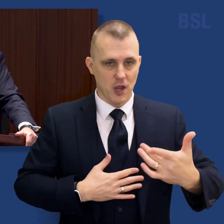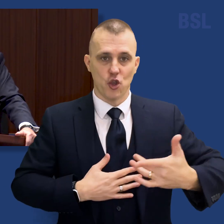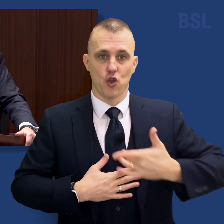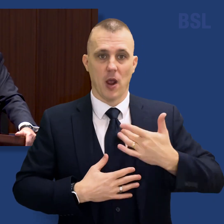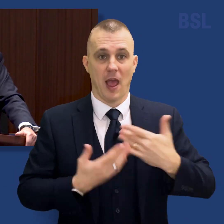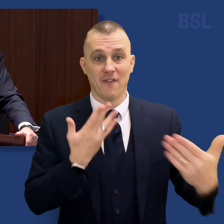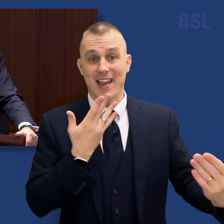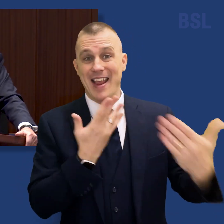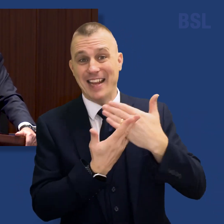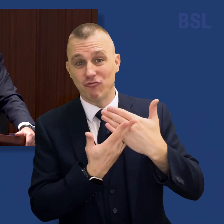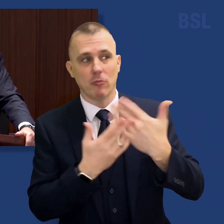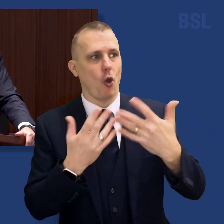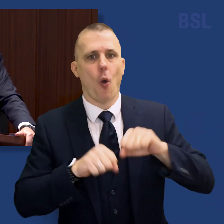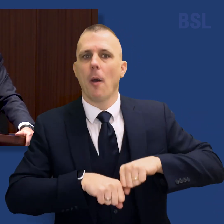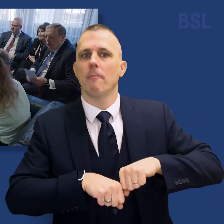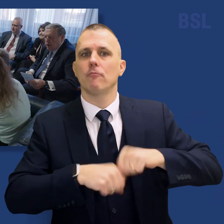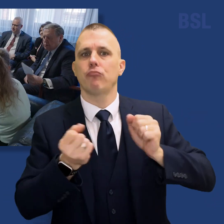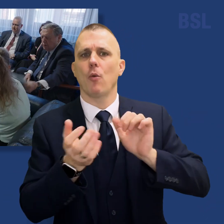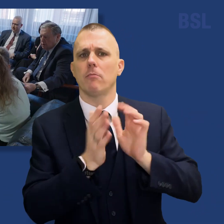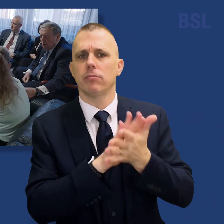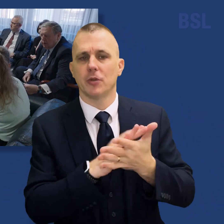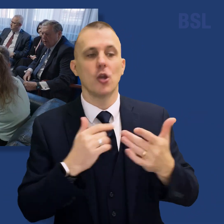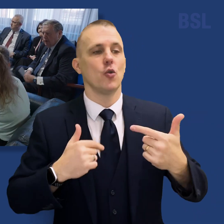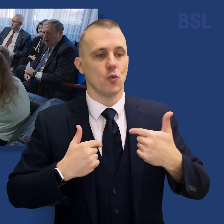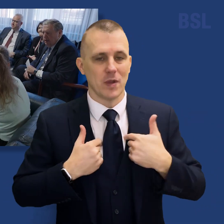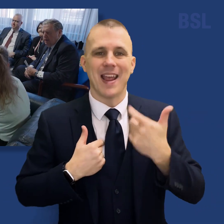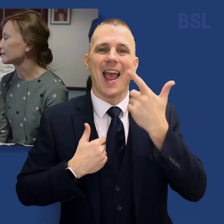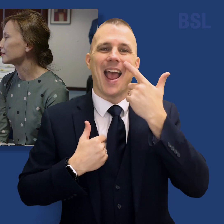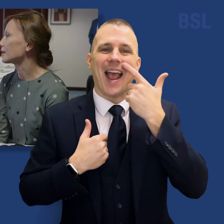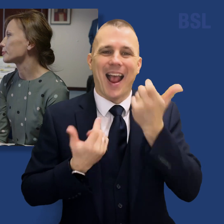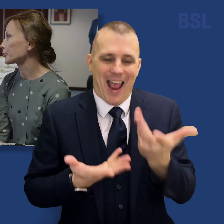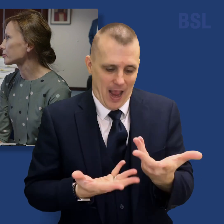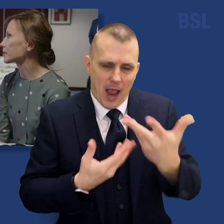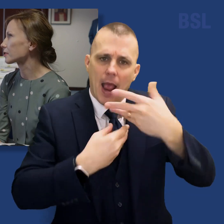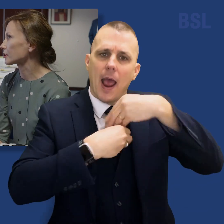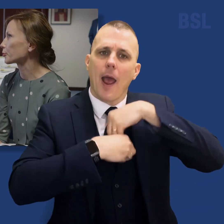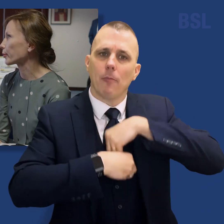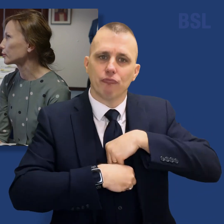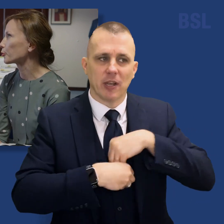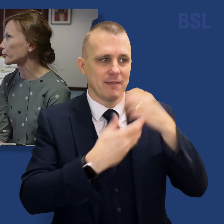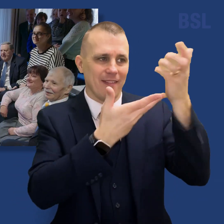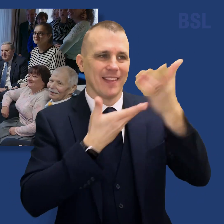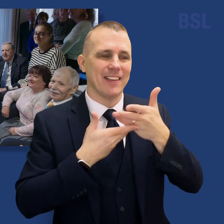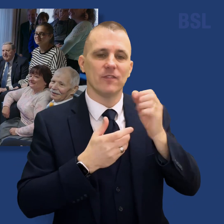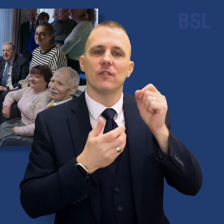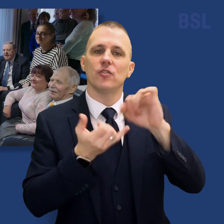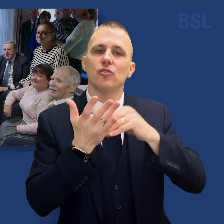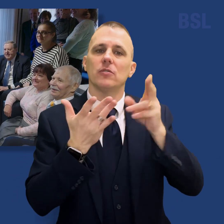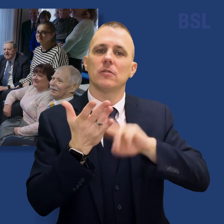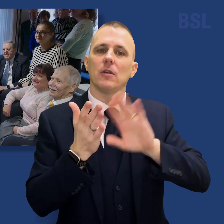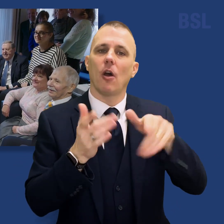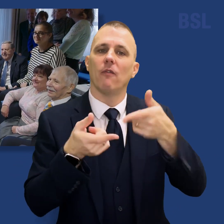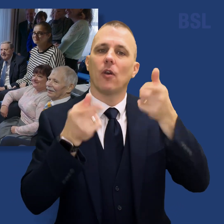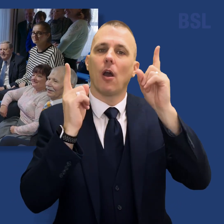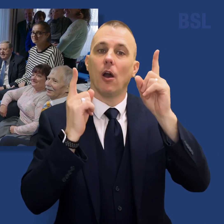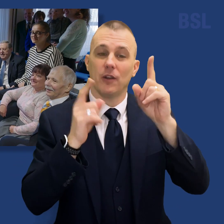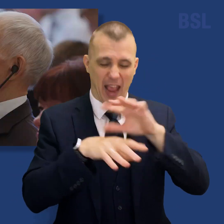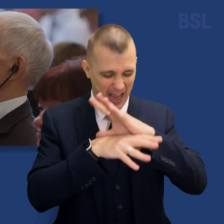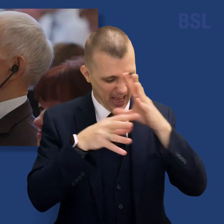interrupted or perhaps broken, we can embrace the gift that the Son of God has given us. All the things